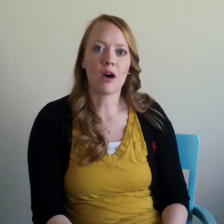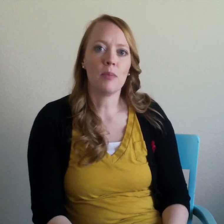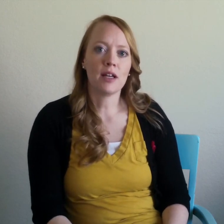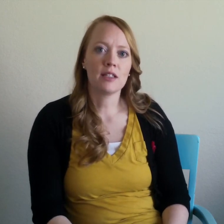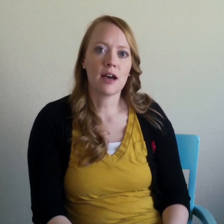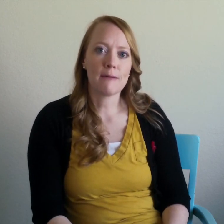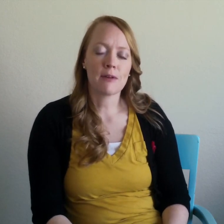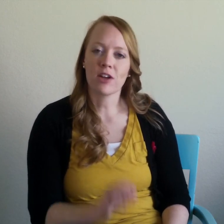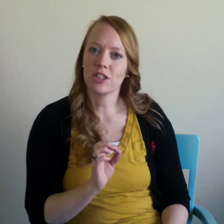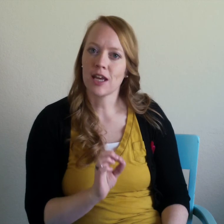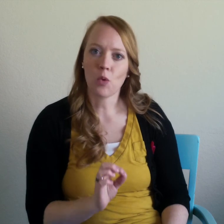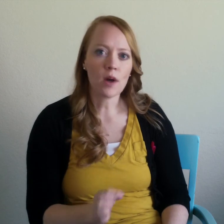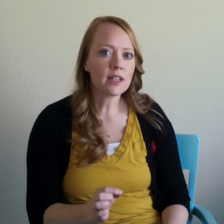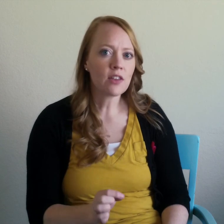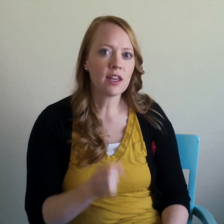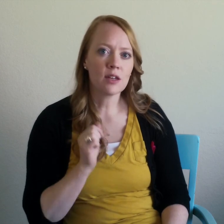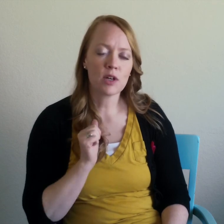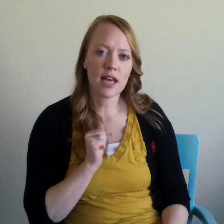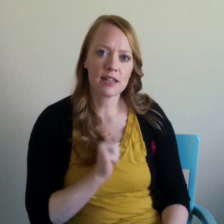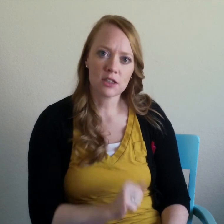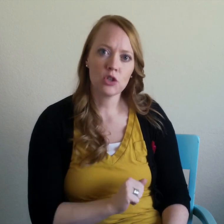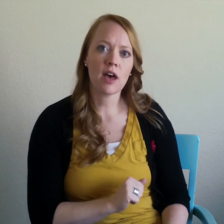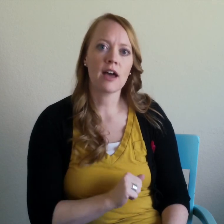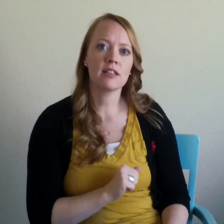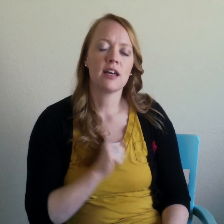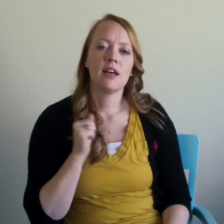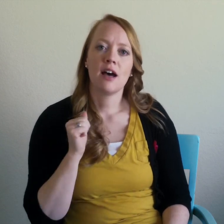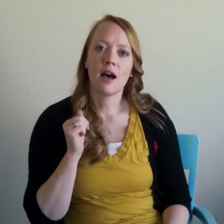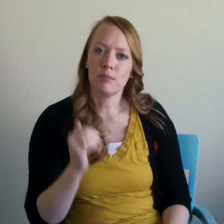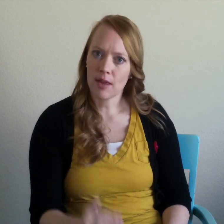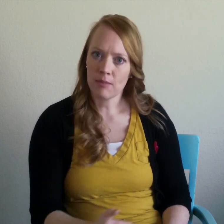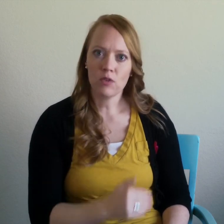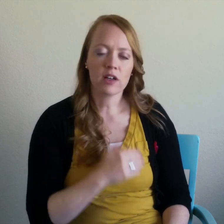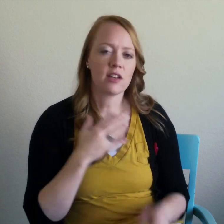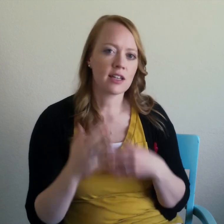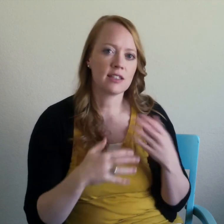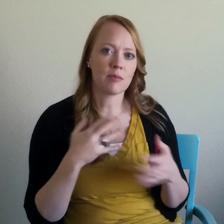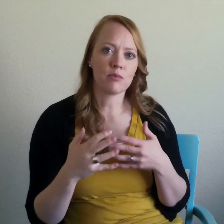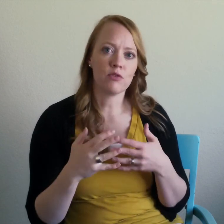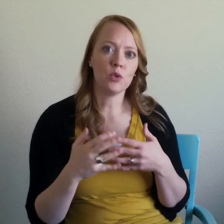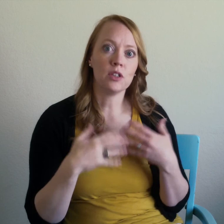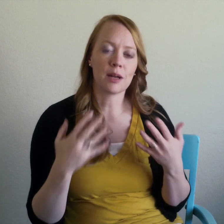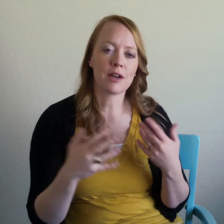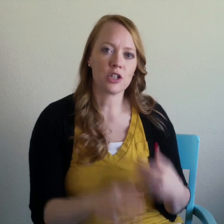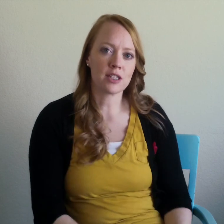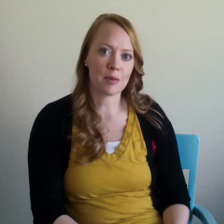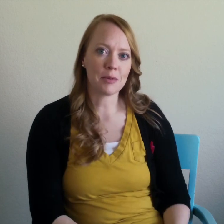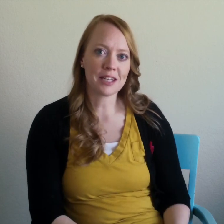now but um if i just take one little thing one task do that um and then move on to the next and i'm fueled and i'm energized and i'm able to